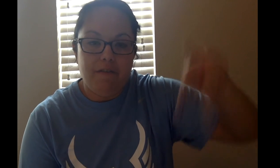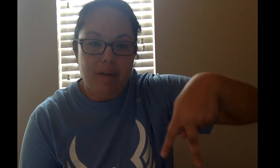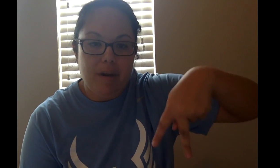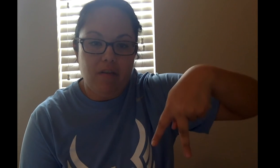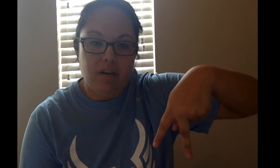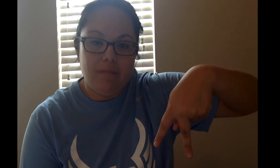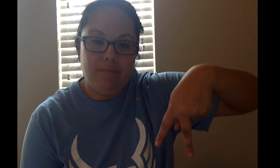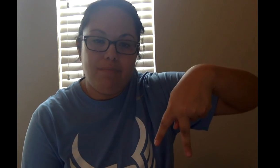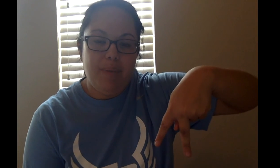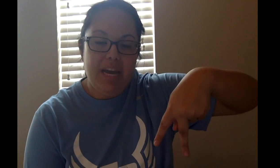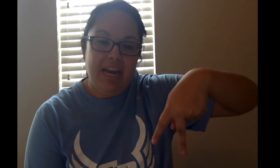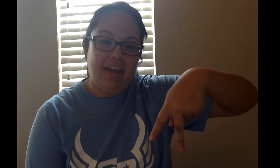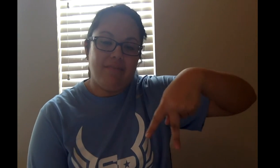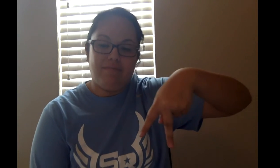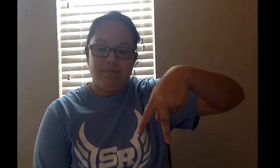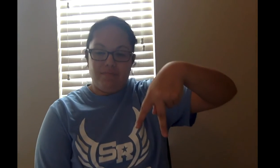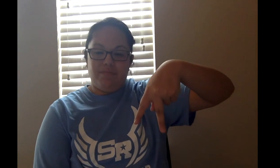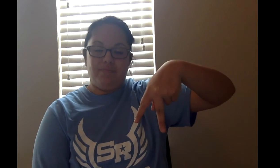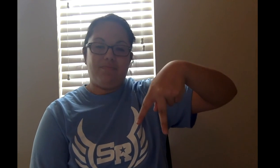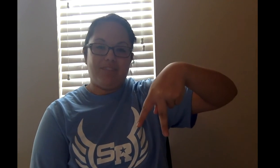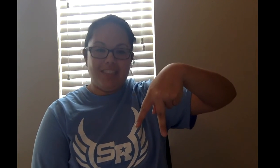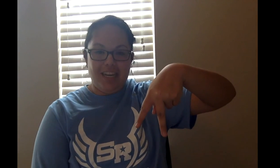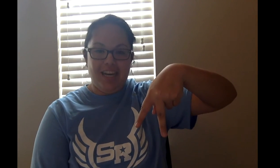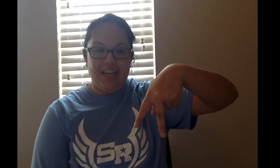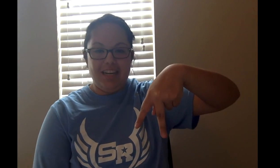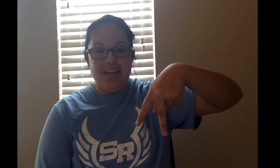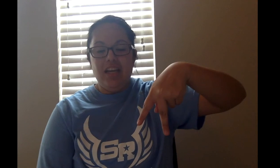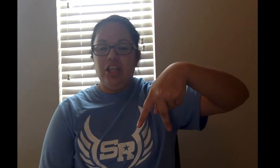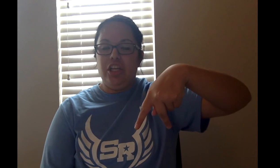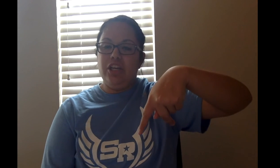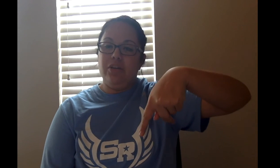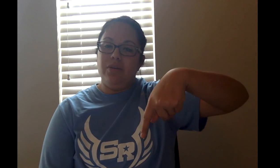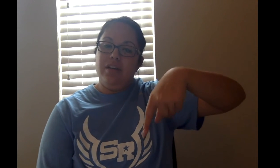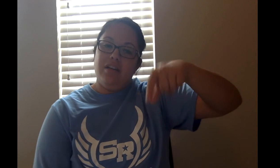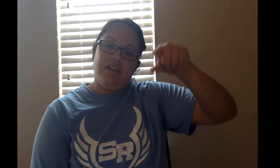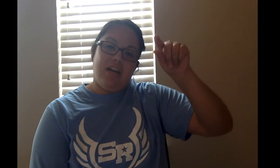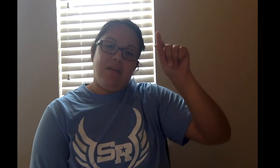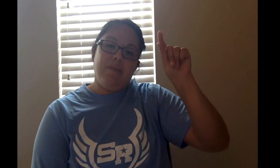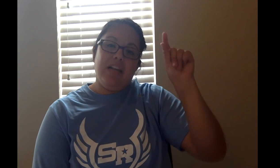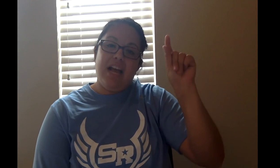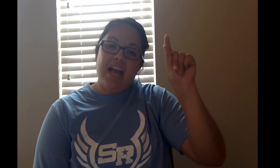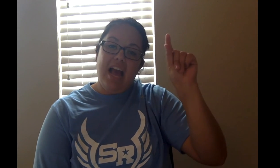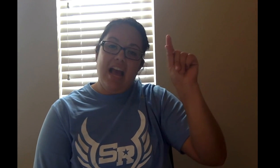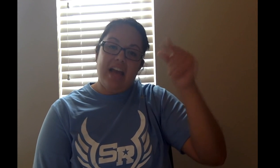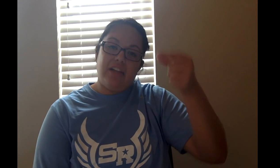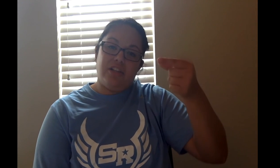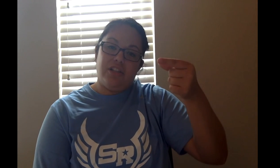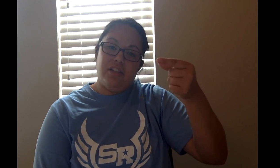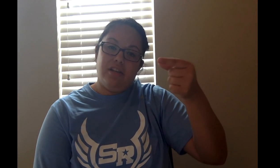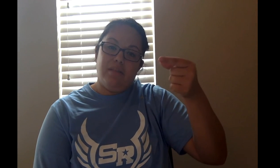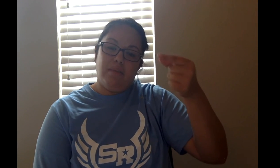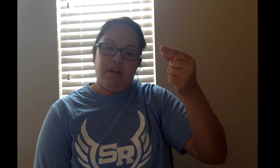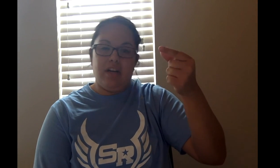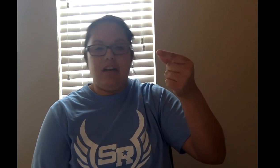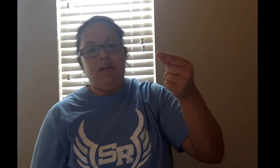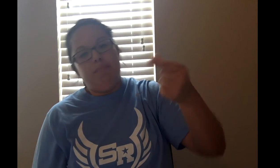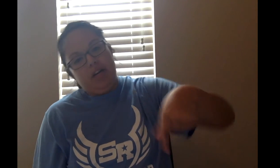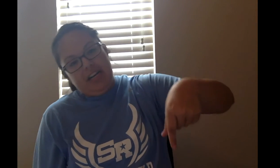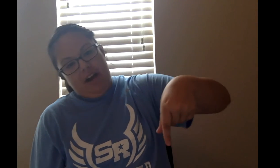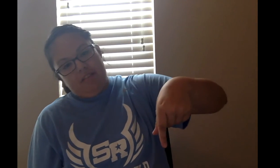flip it over. P. Good. Q, going to be like H, but we're going to put it down